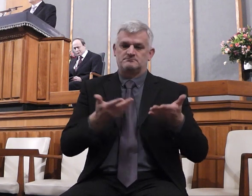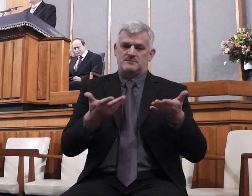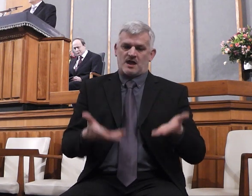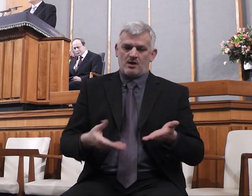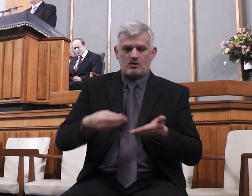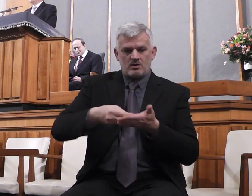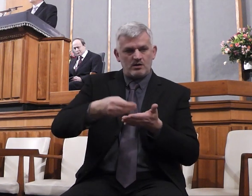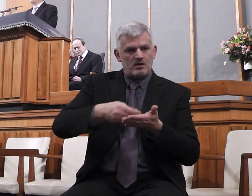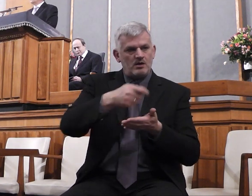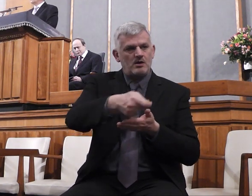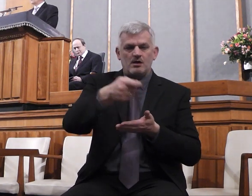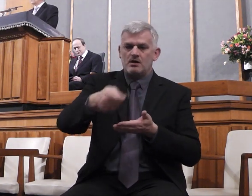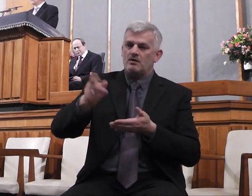offering for the Lord's work.